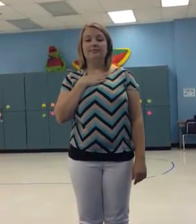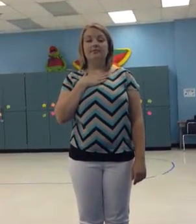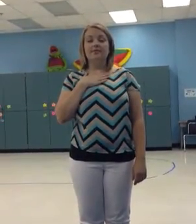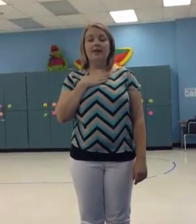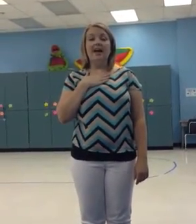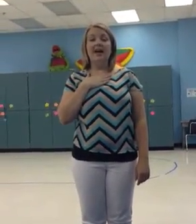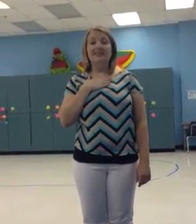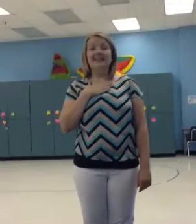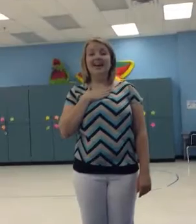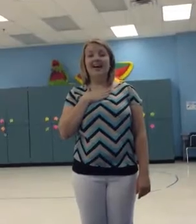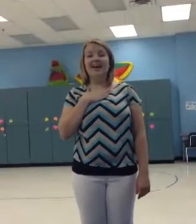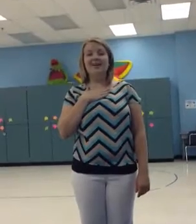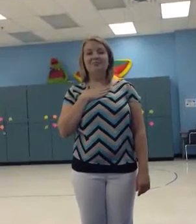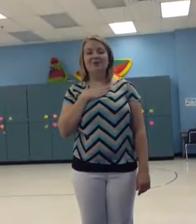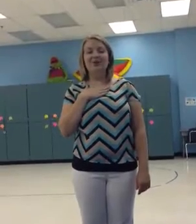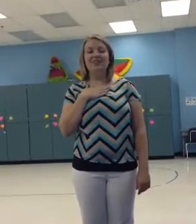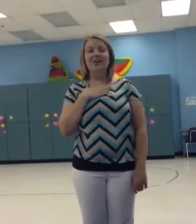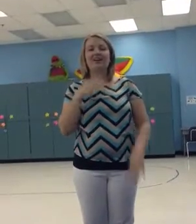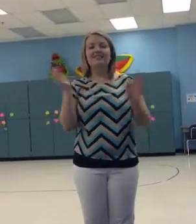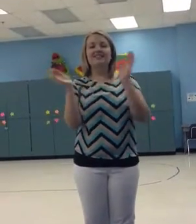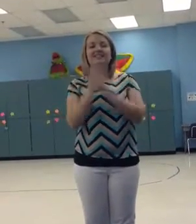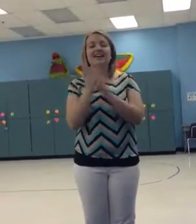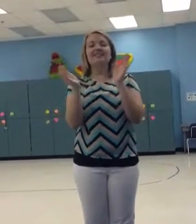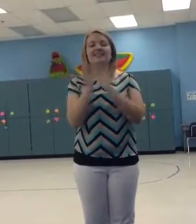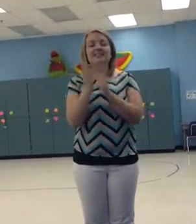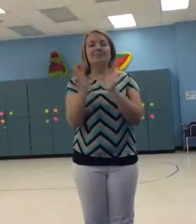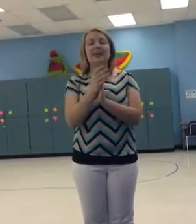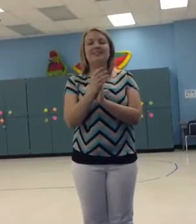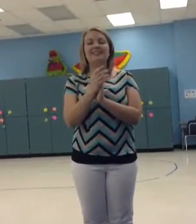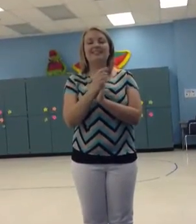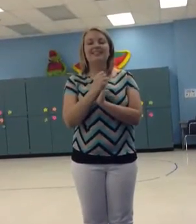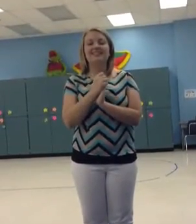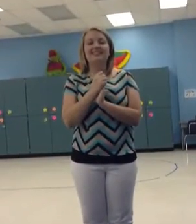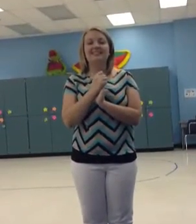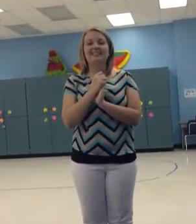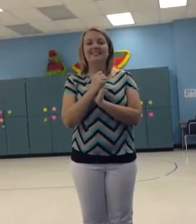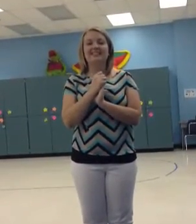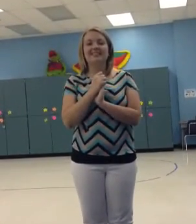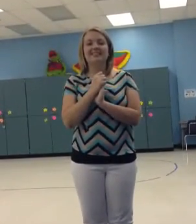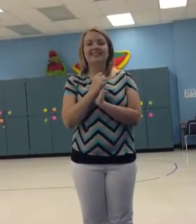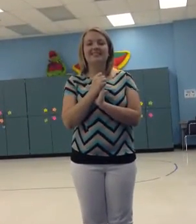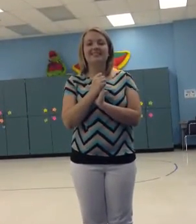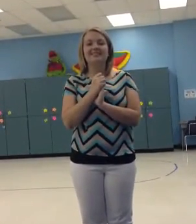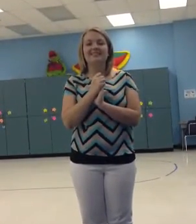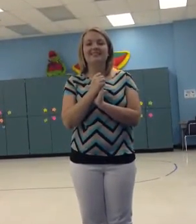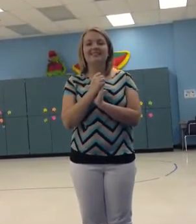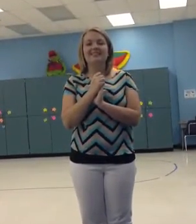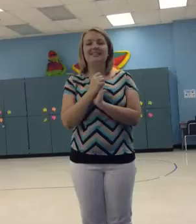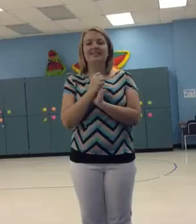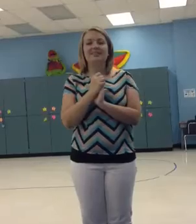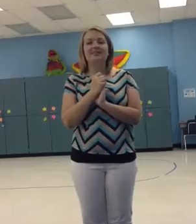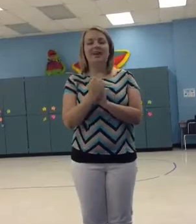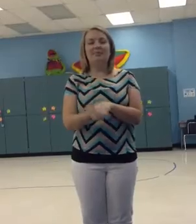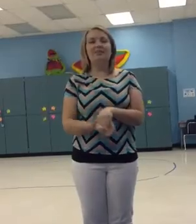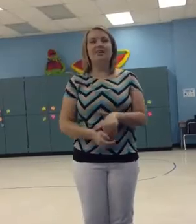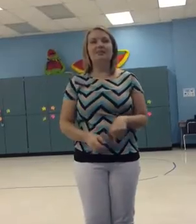And get up for the success, success And get